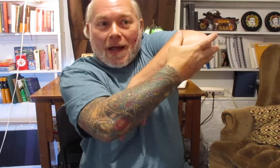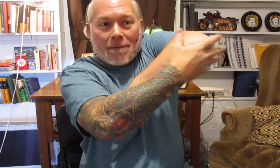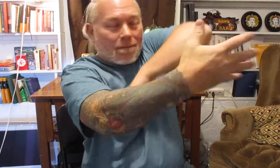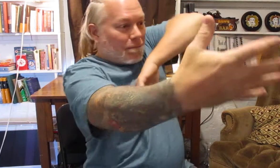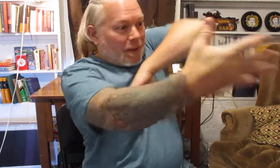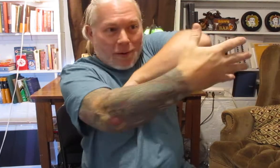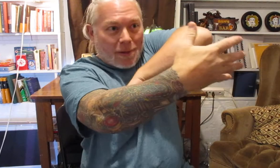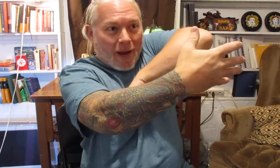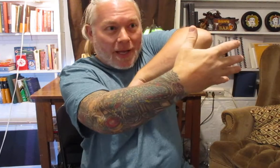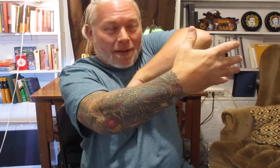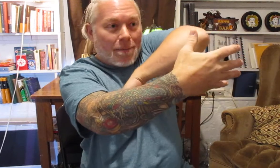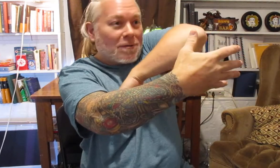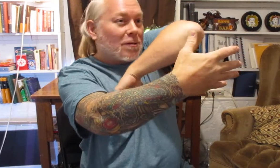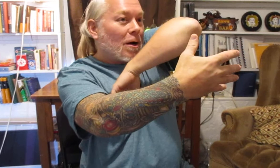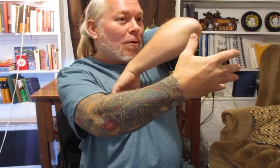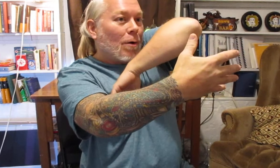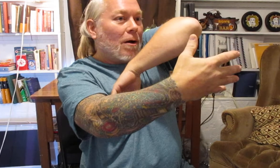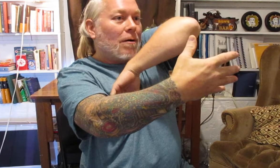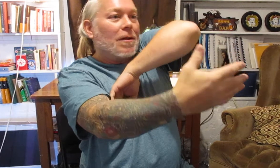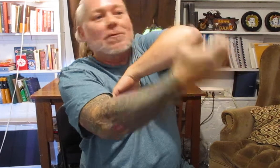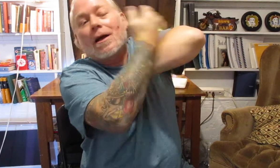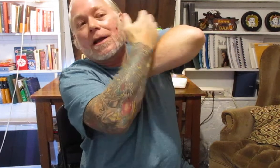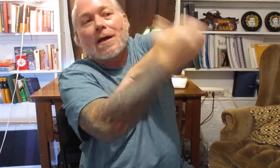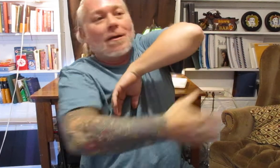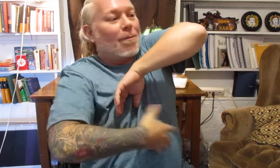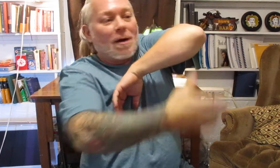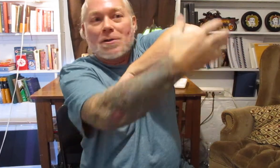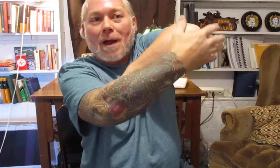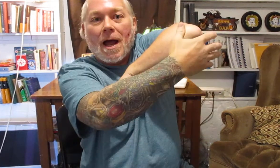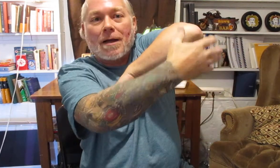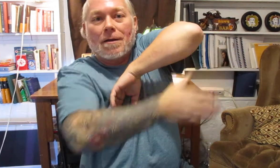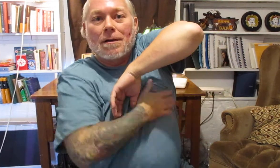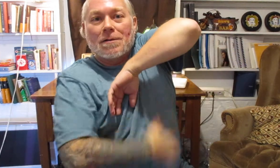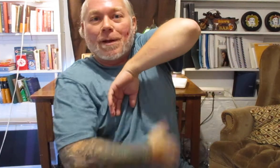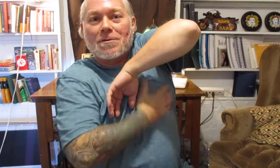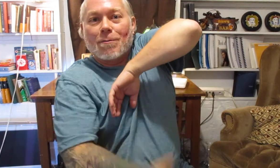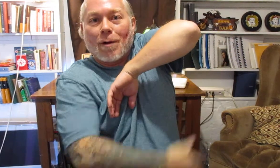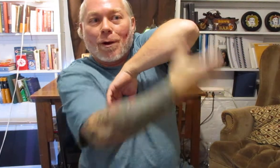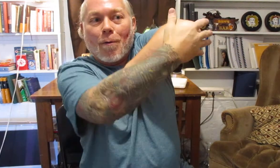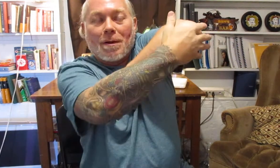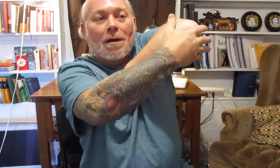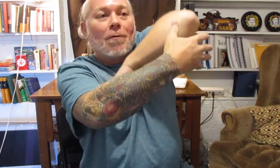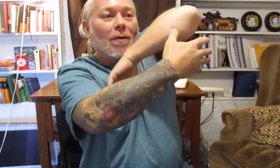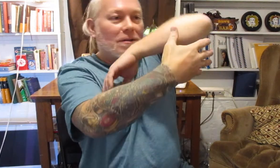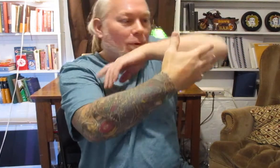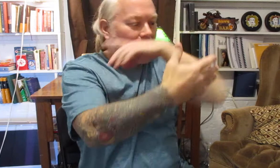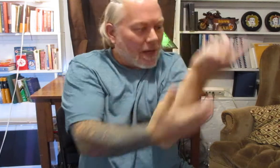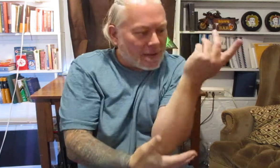you know you might hit them they'll struggle well they'll try to hit or punch back especially where we're open well that's why the next